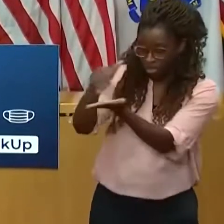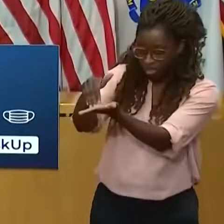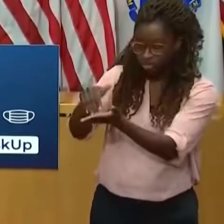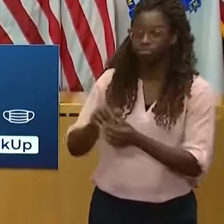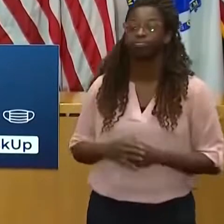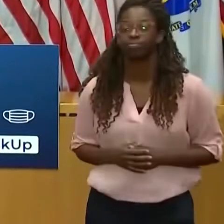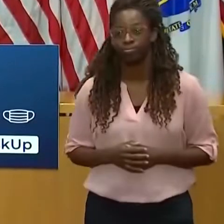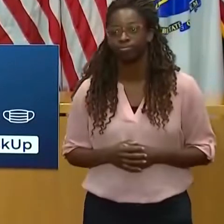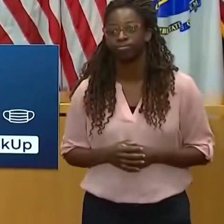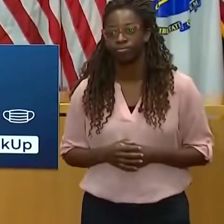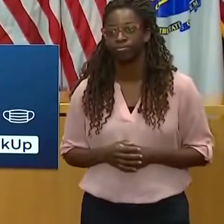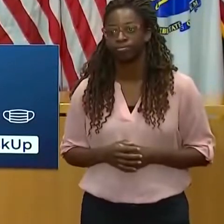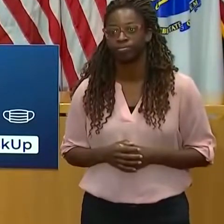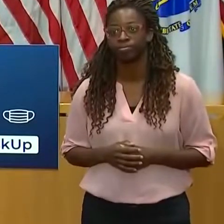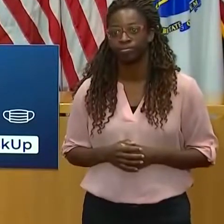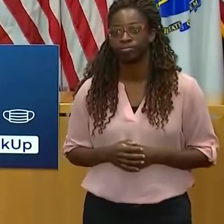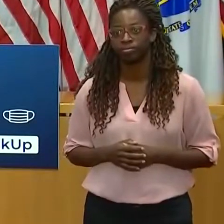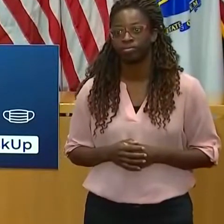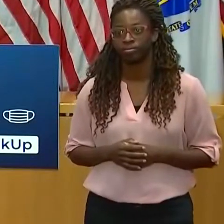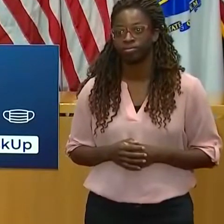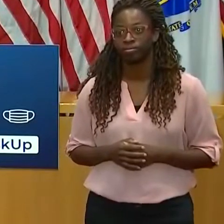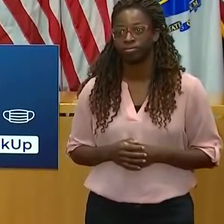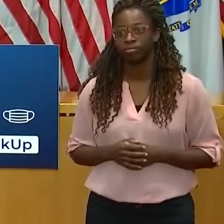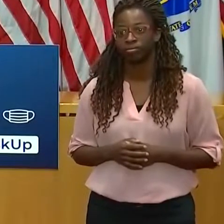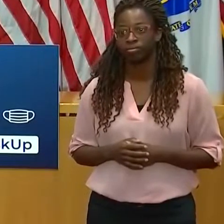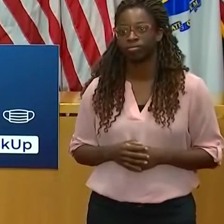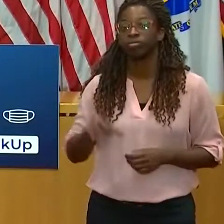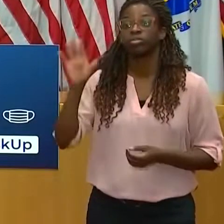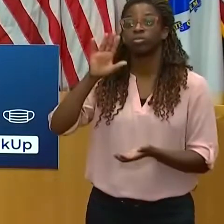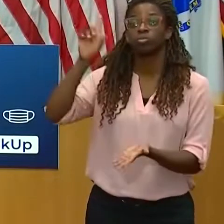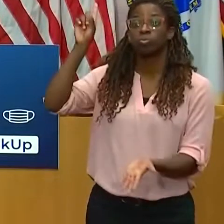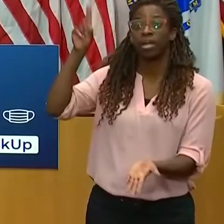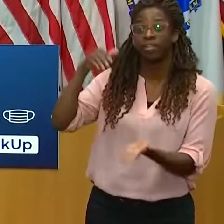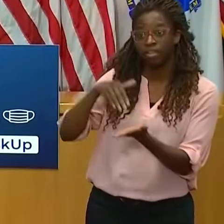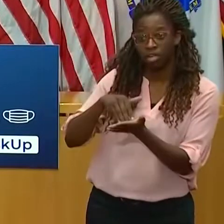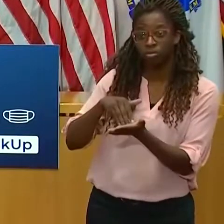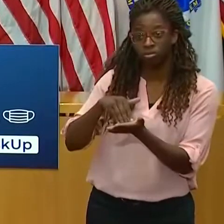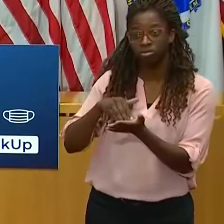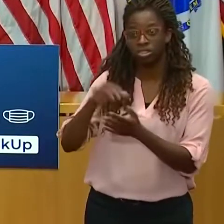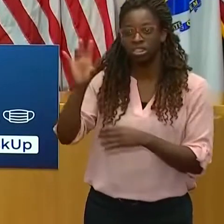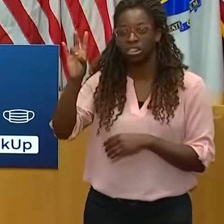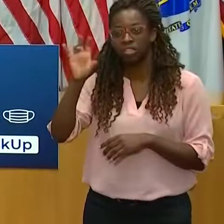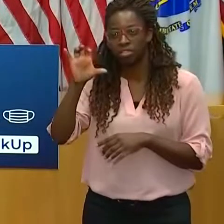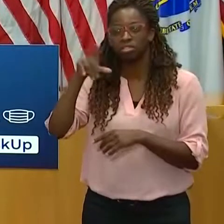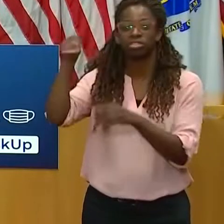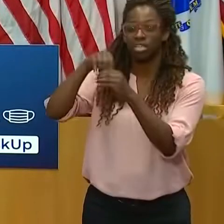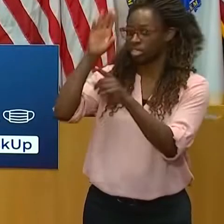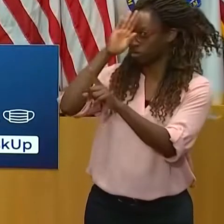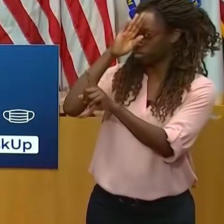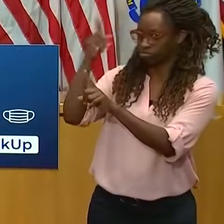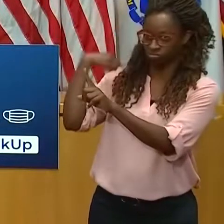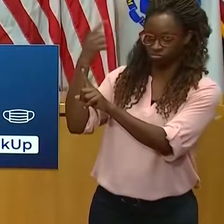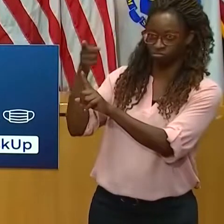1,871 individuals are being treated in the hospital for COVID and 383 are in the ICU.